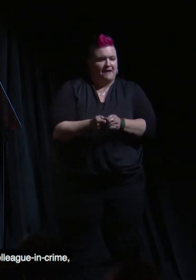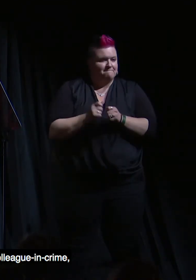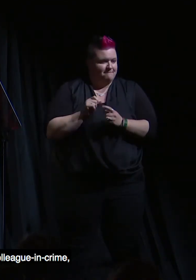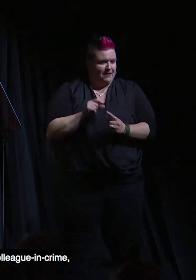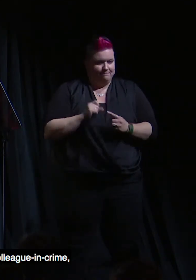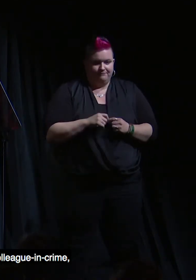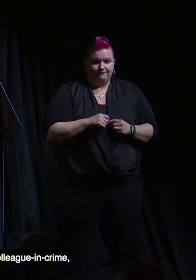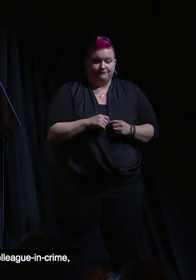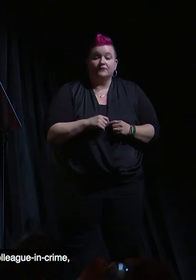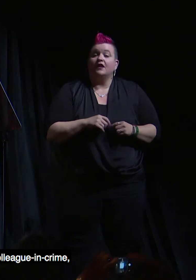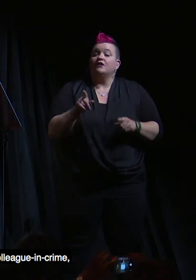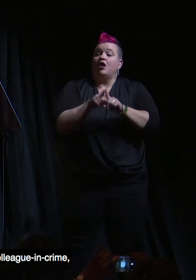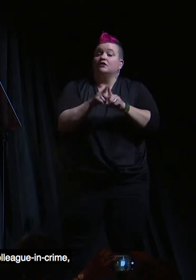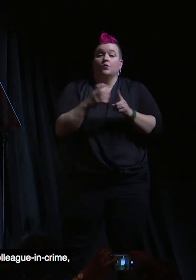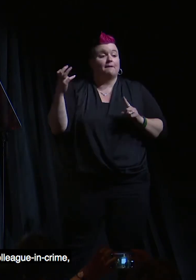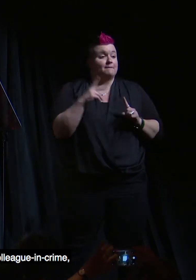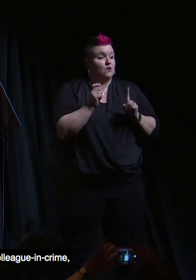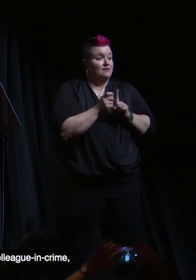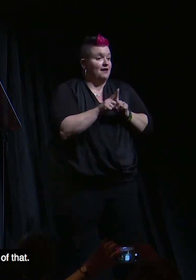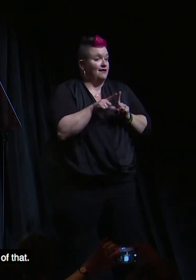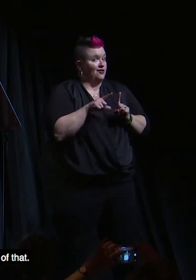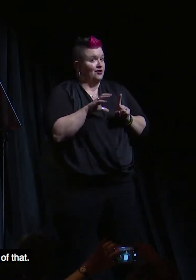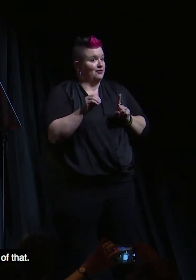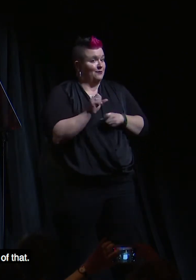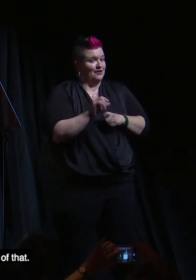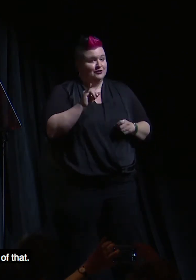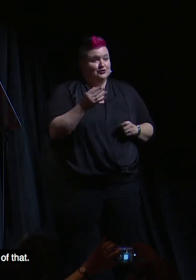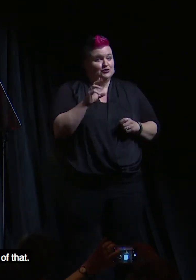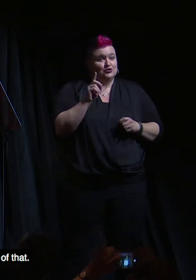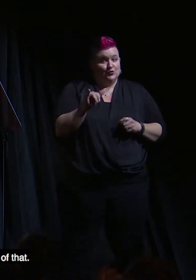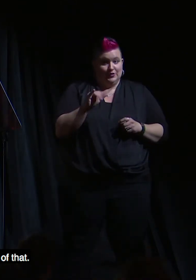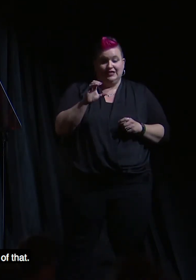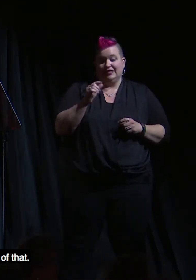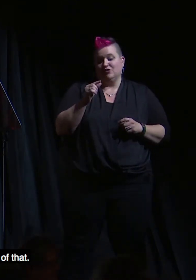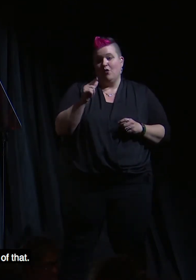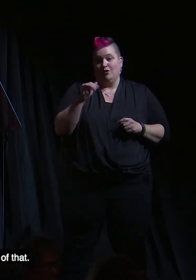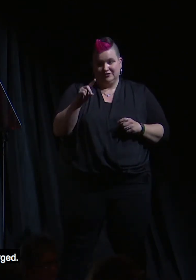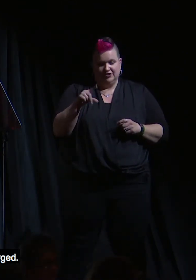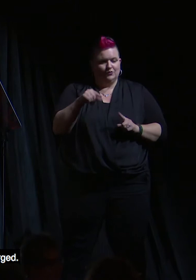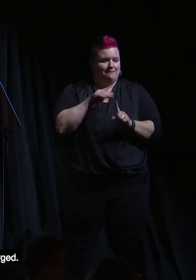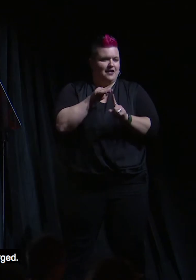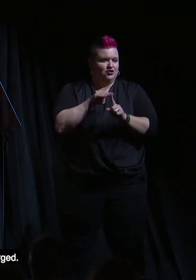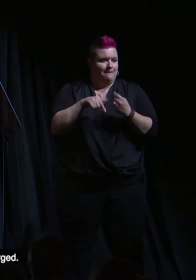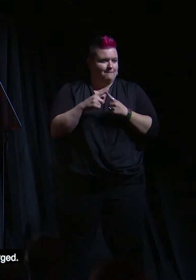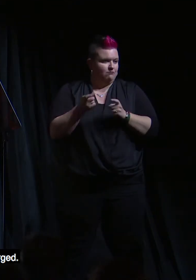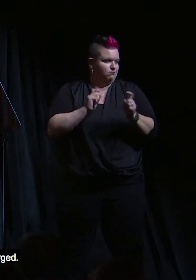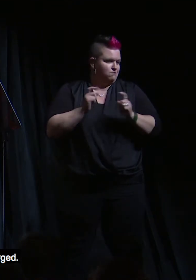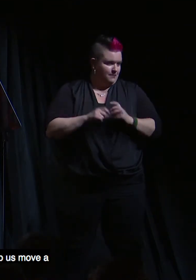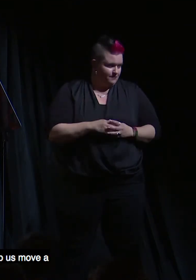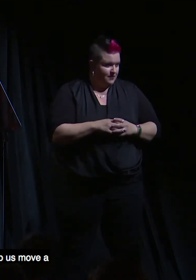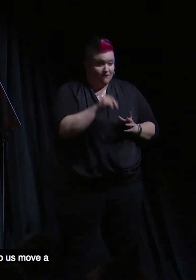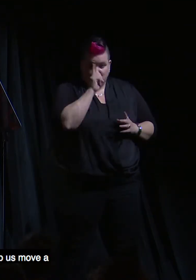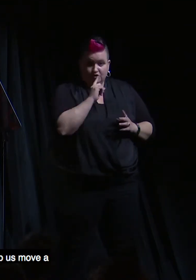are back up here with my colleague in crime, Judy Gold, will be reminding you of that. Make sure your phone is